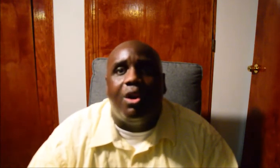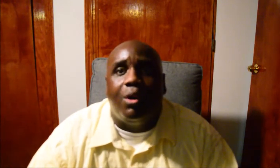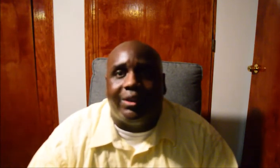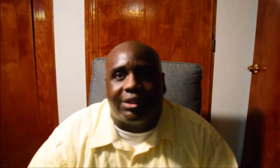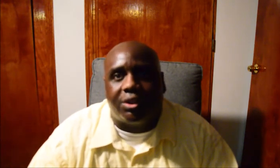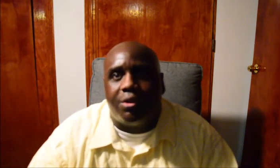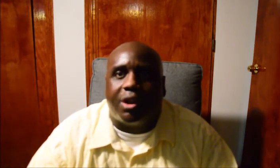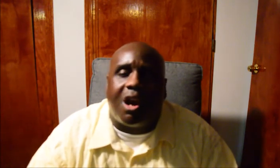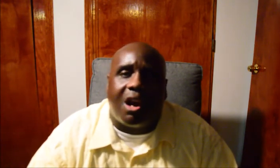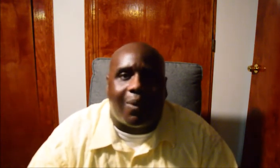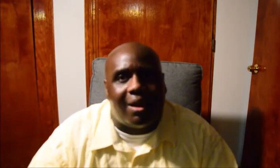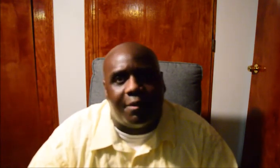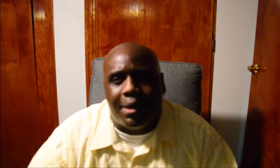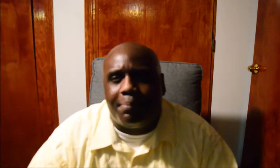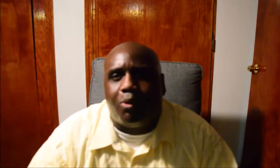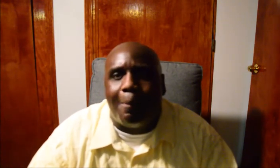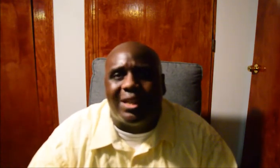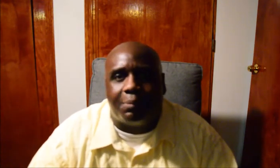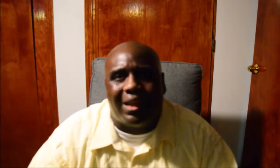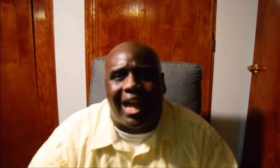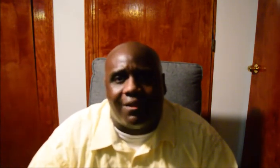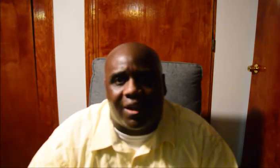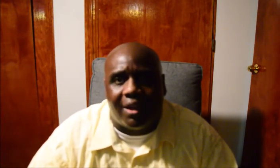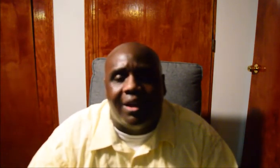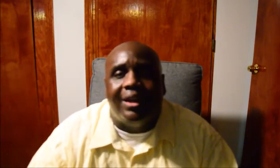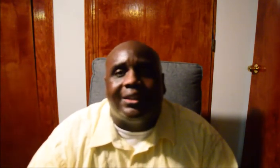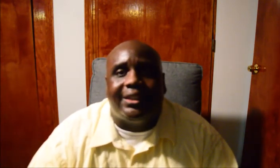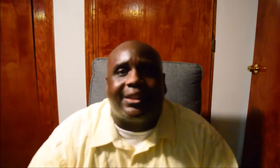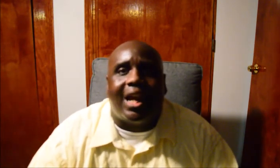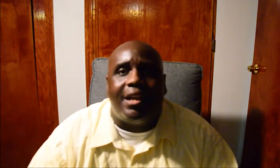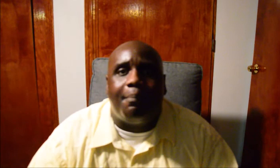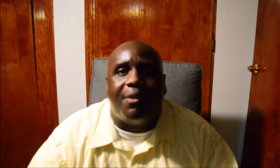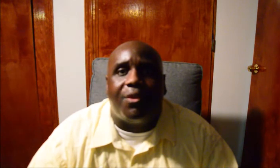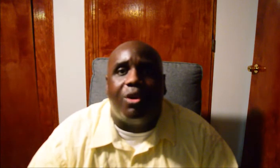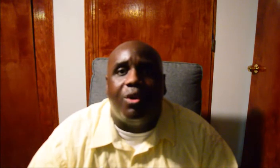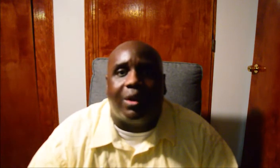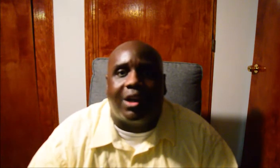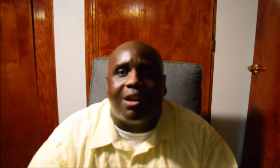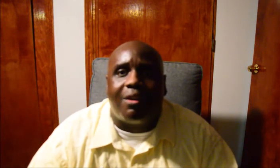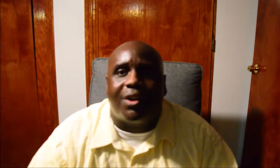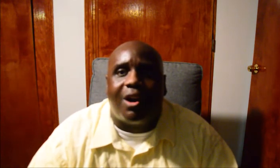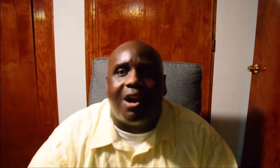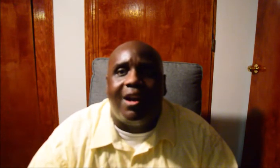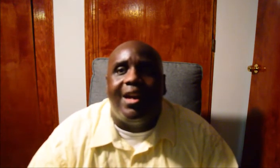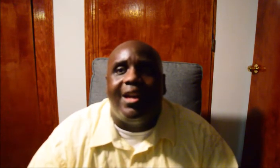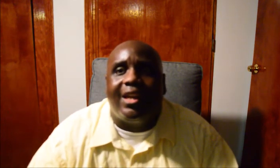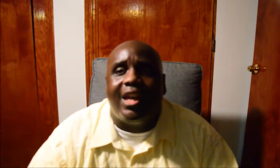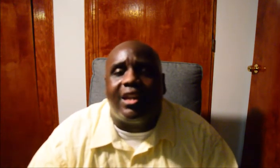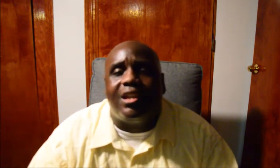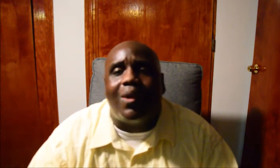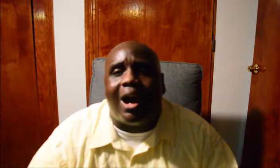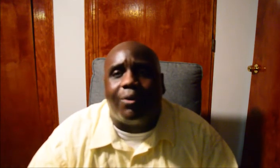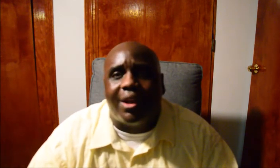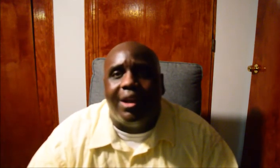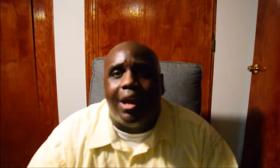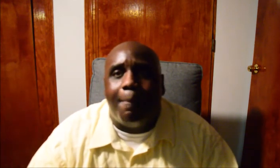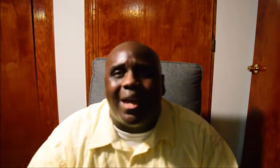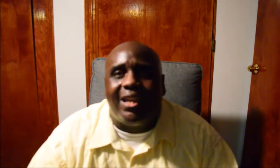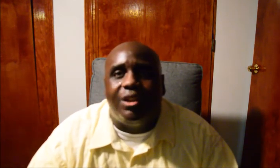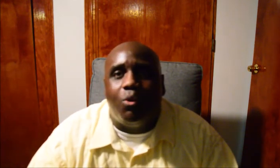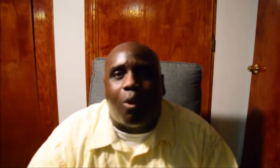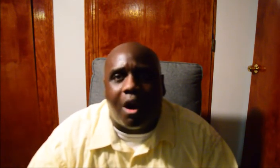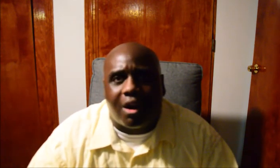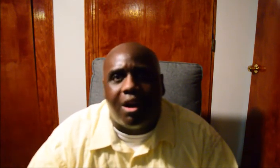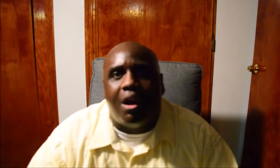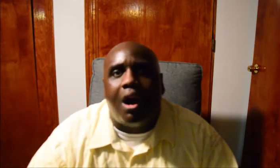mother who would just turn the car around if people were misbehaving. She's the kind of mother who would cut off the car, kick you out, and